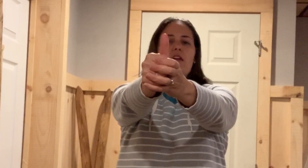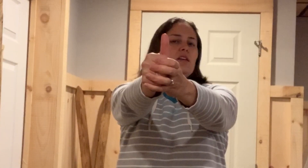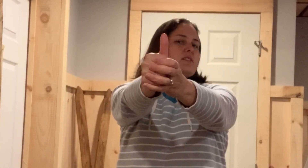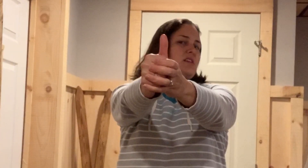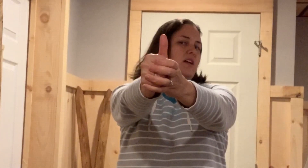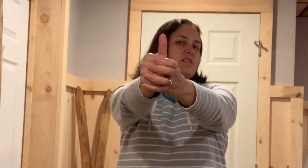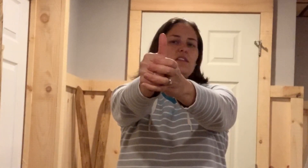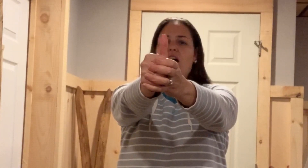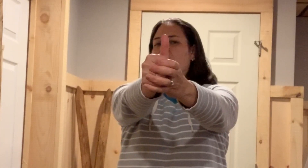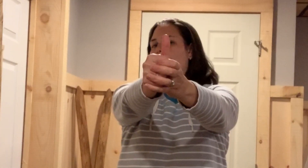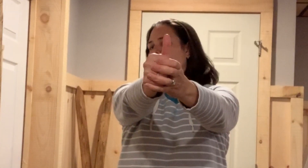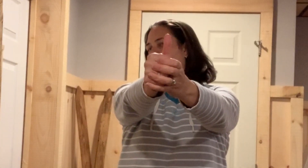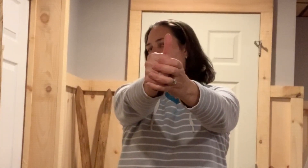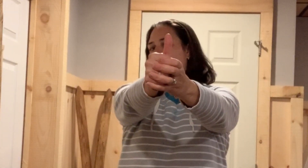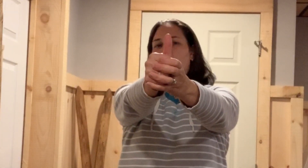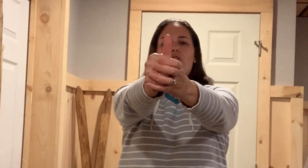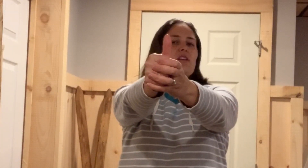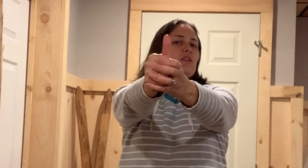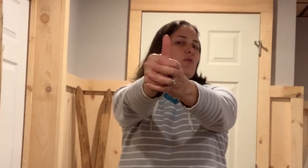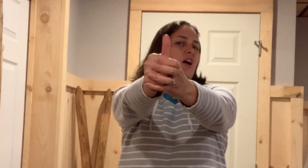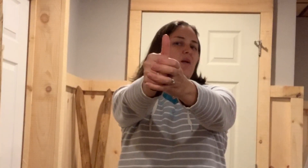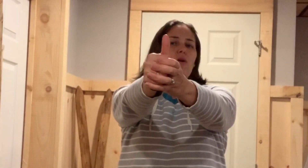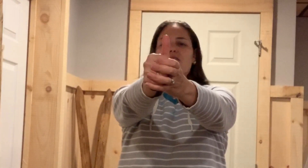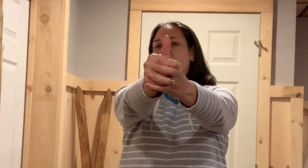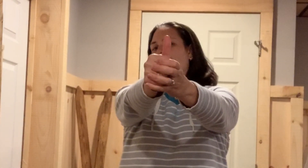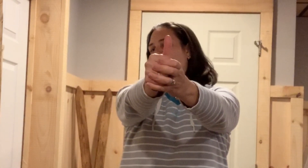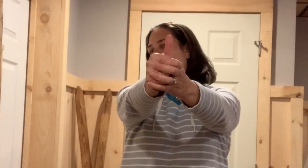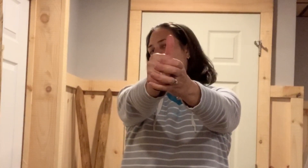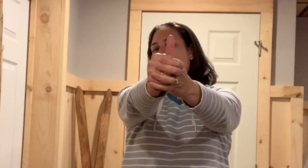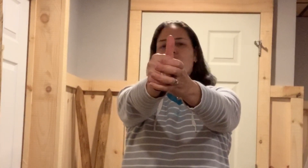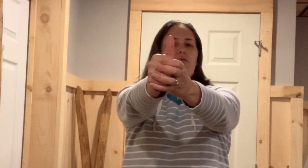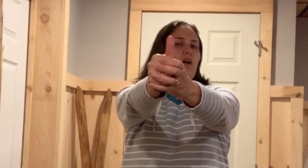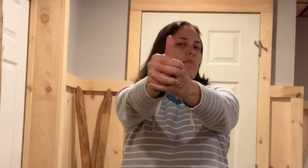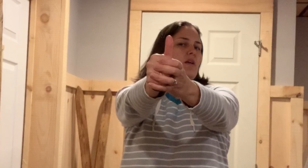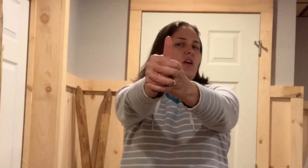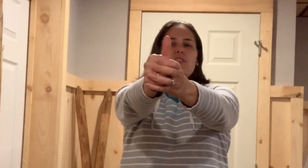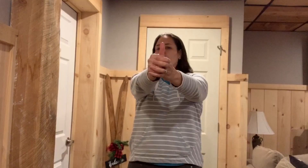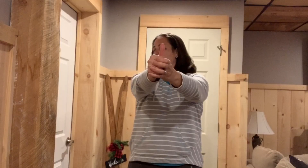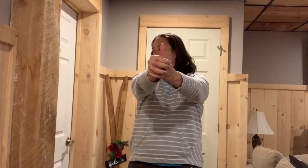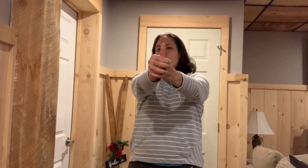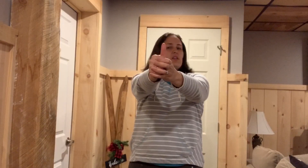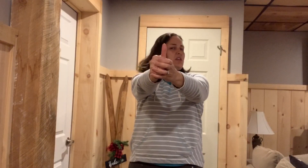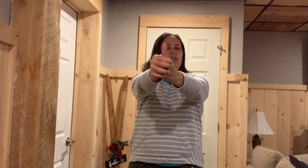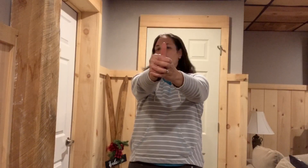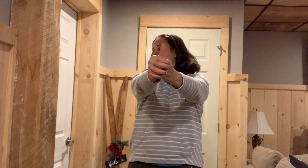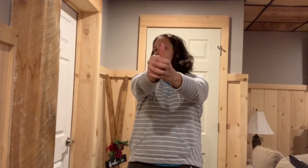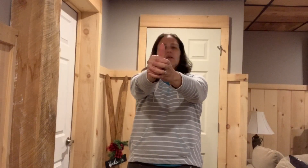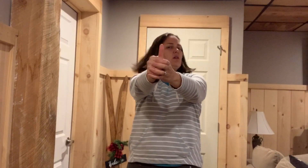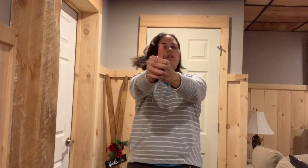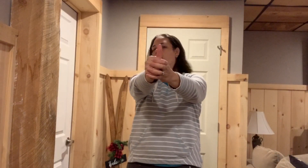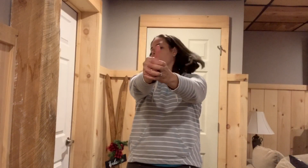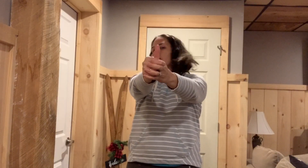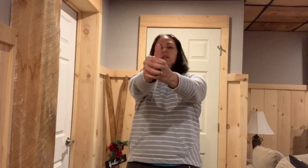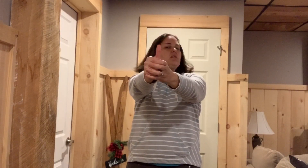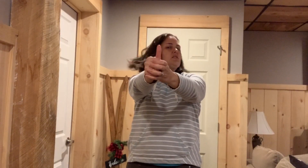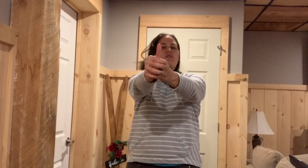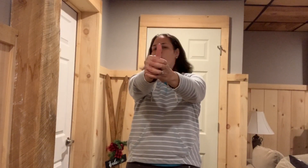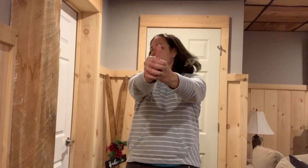side to side of your thumb, but you're going to keep your eyeballs right on your thumb. So you can go as quickly focusing